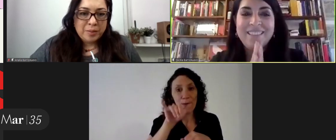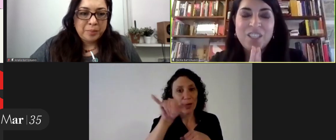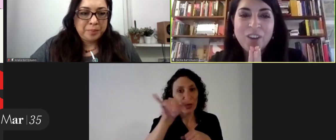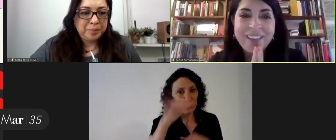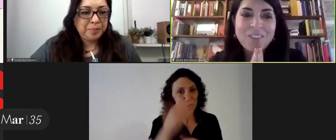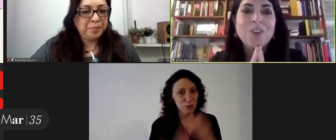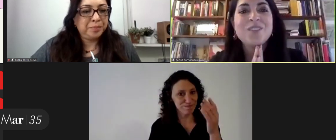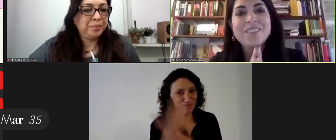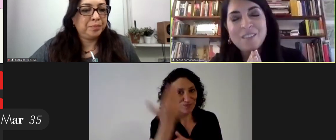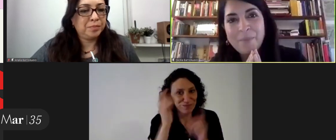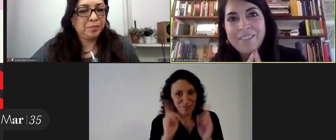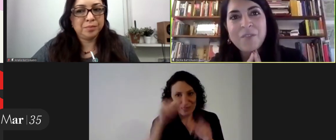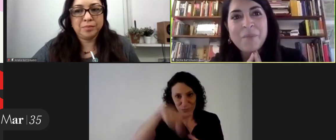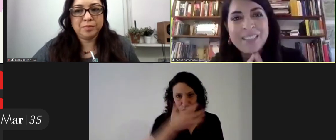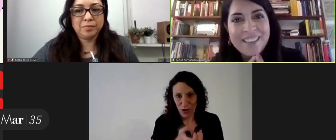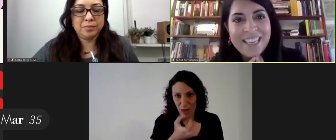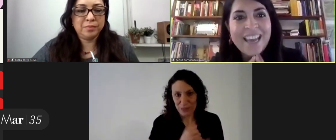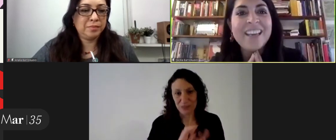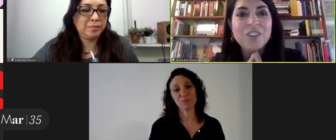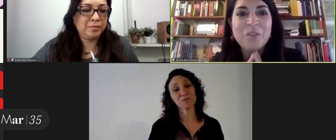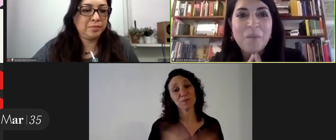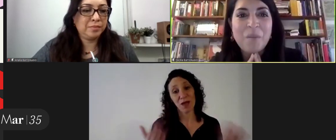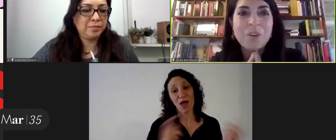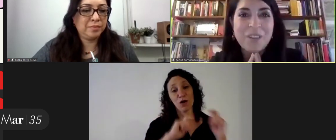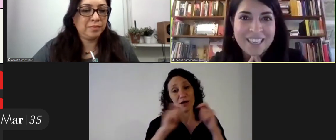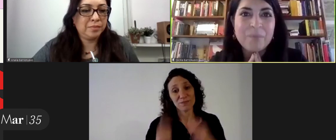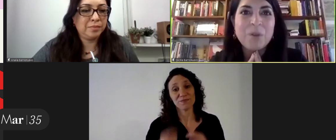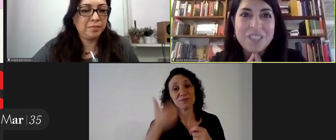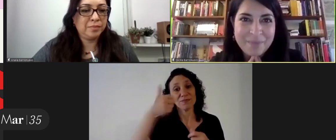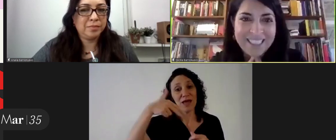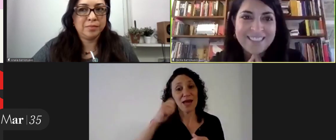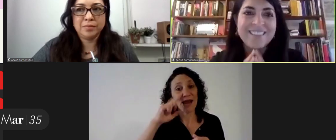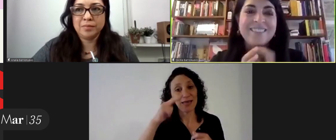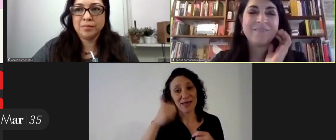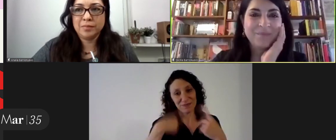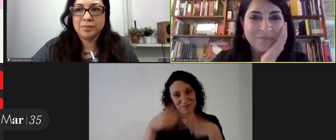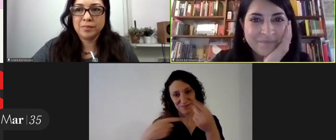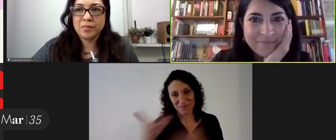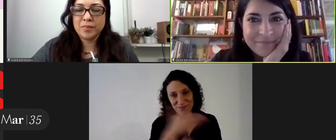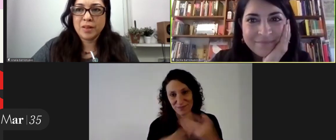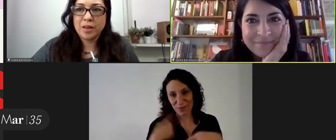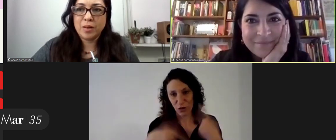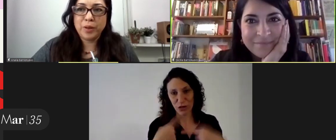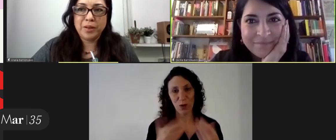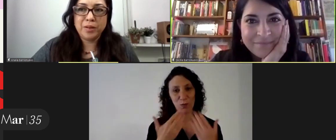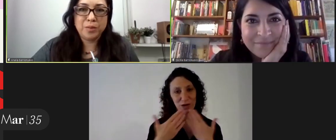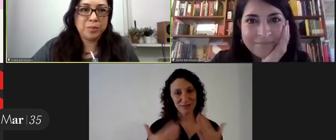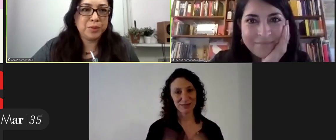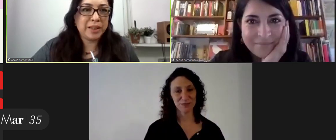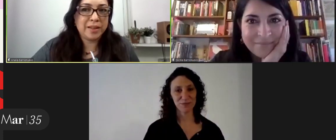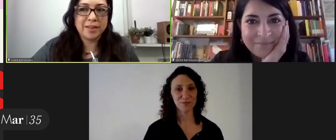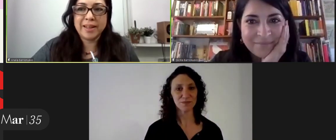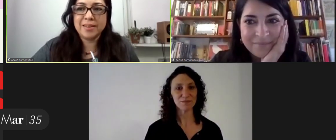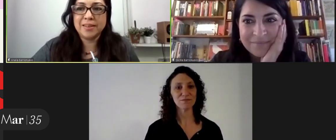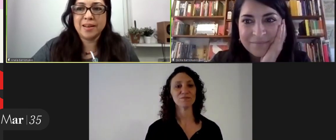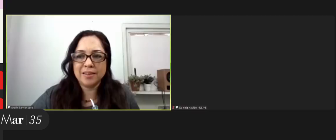forum to our youtube channels having said that i'll give the floor to analia and we continue with the exchange thank you